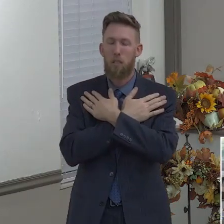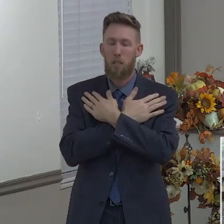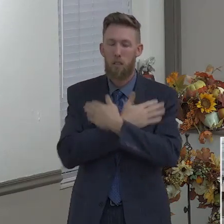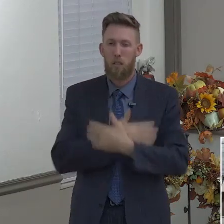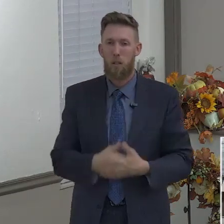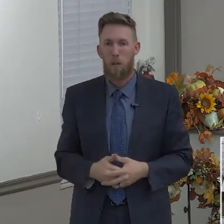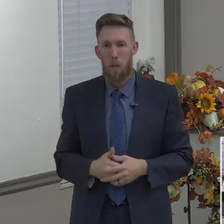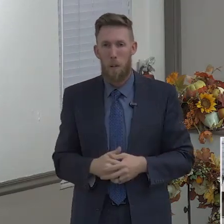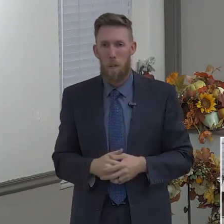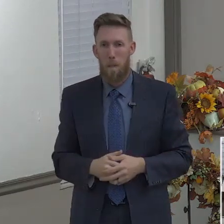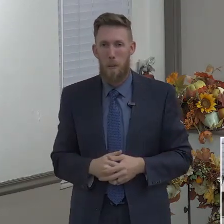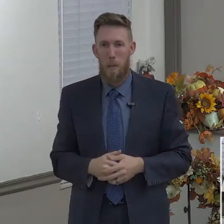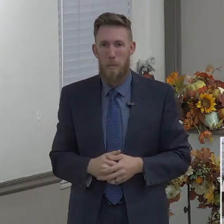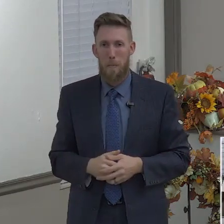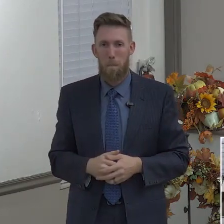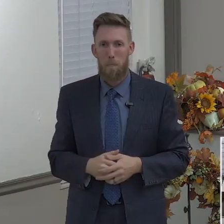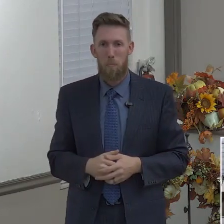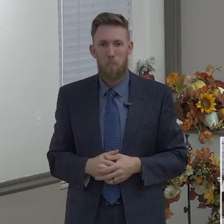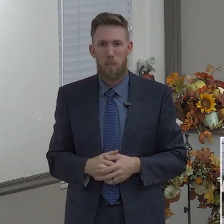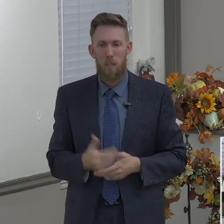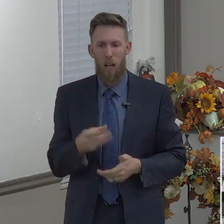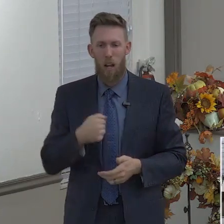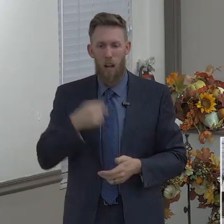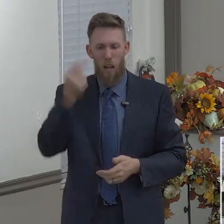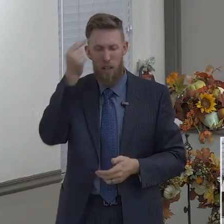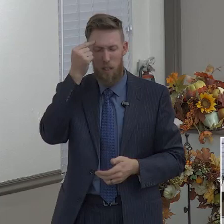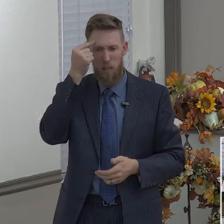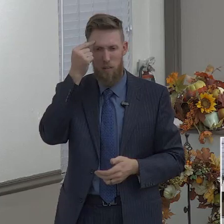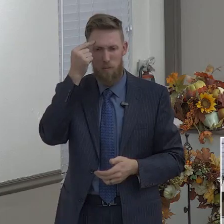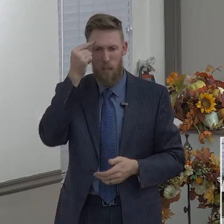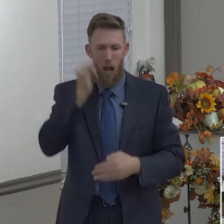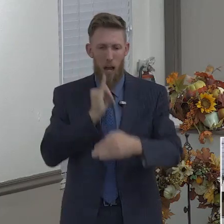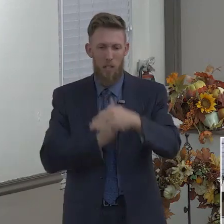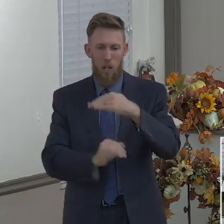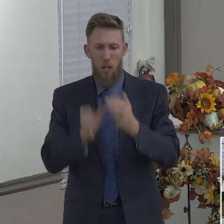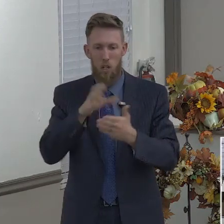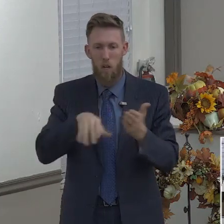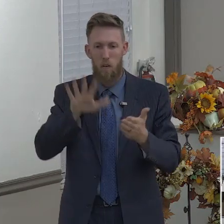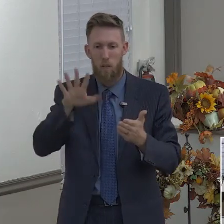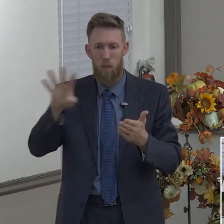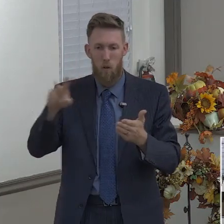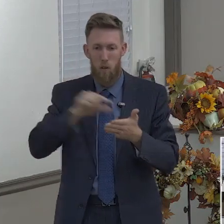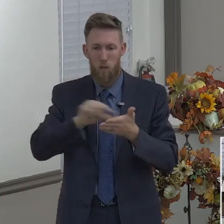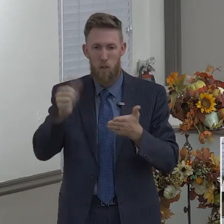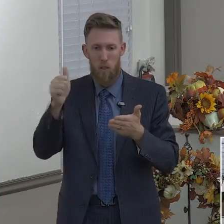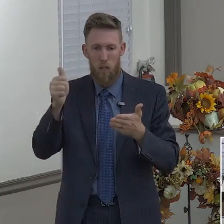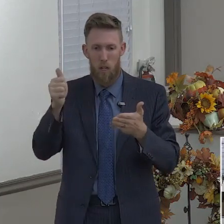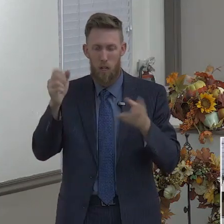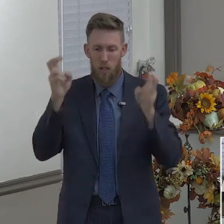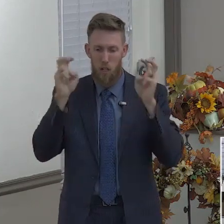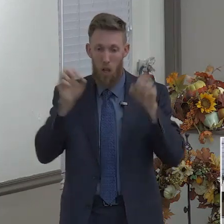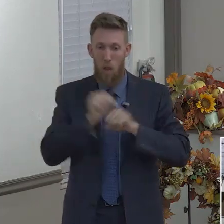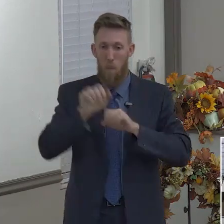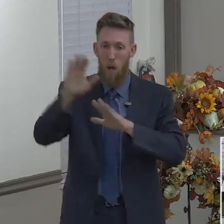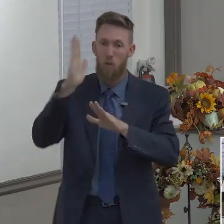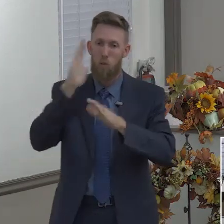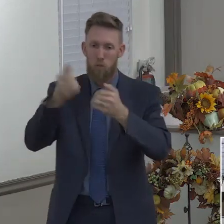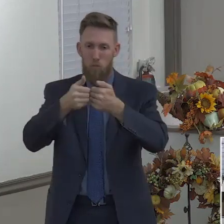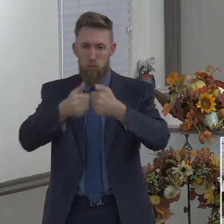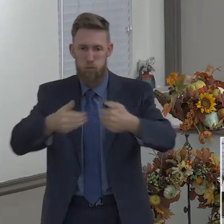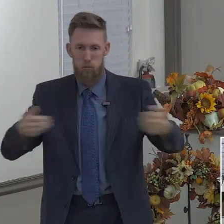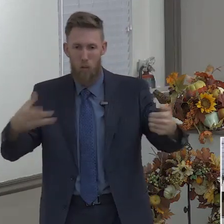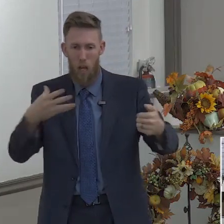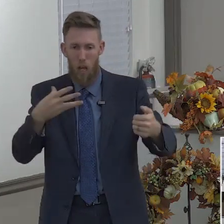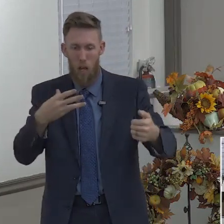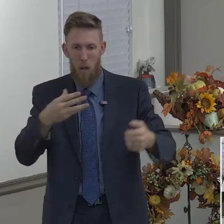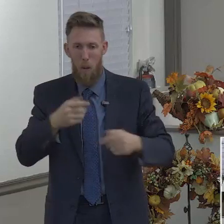I think of Isaiah 54 10, for the mountains shall depart, and the hills be removed, but my kindness shall not depart from thee. I think of James